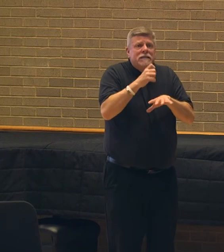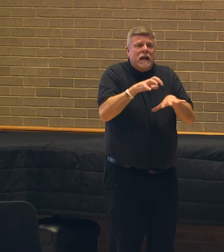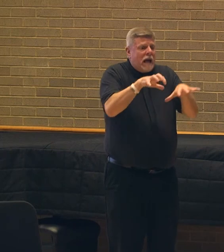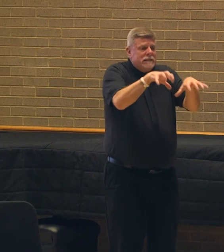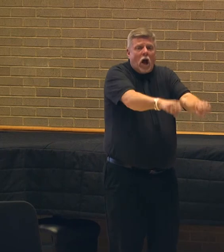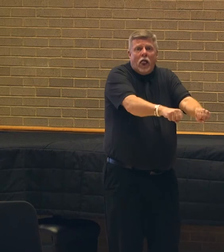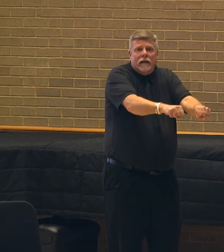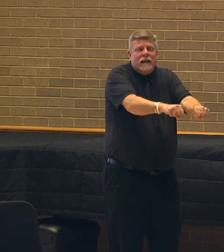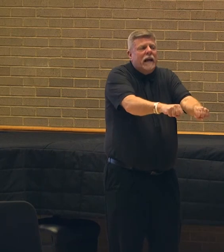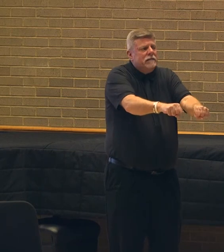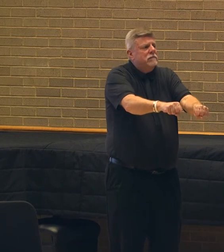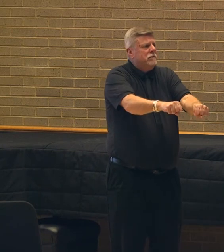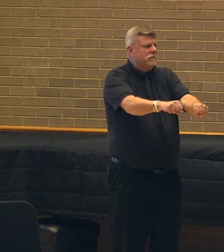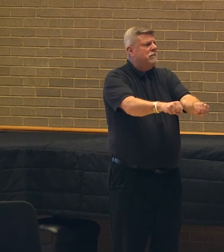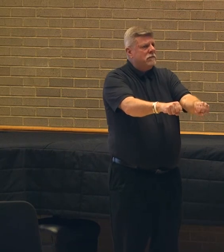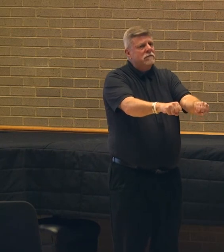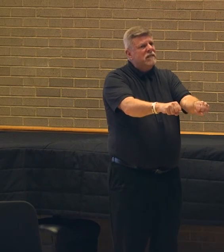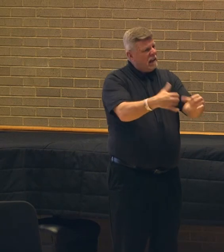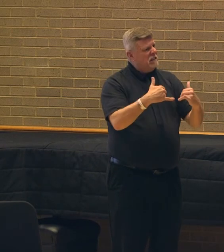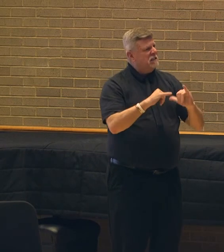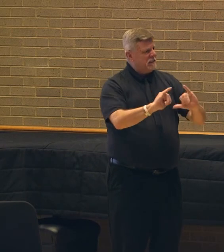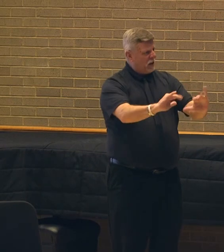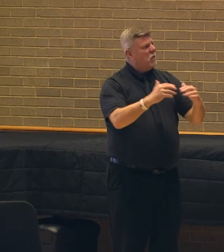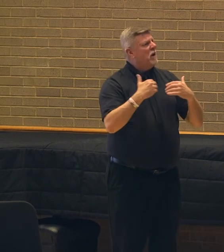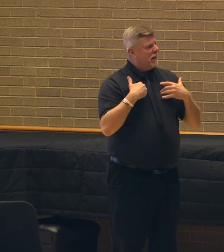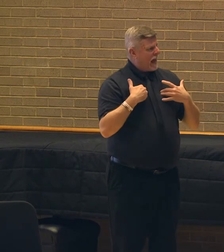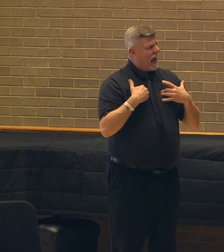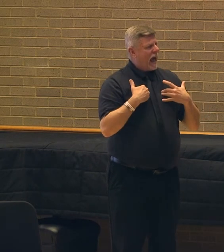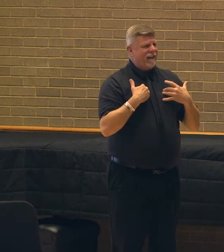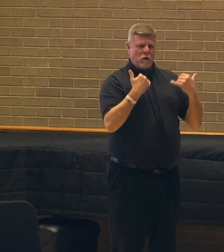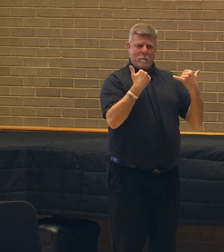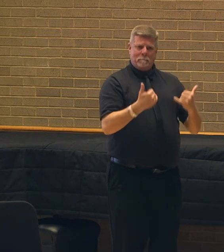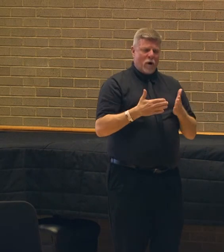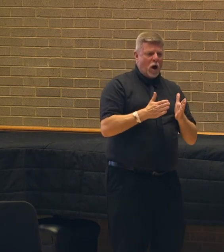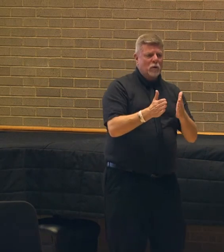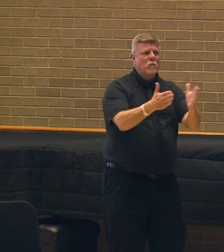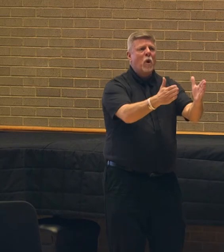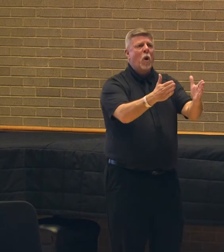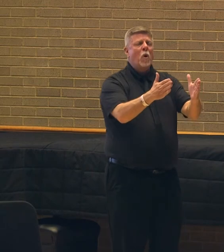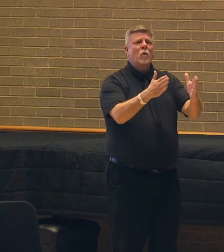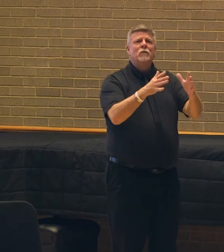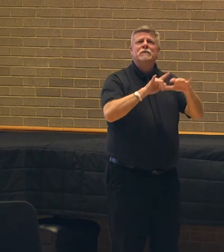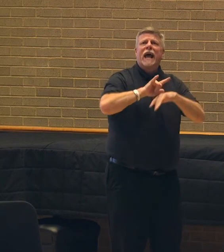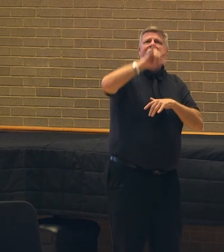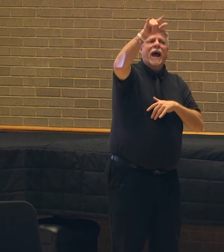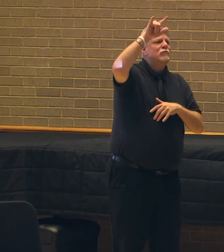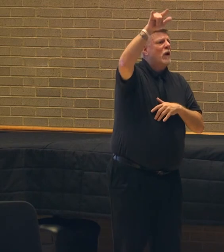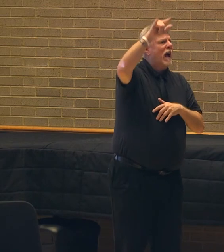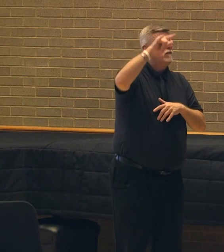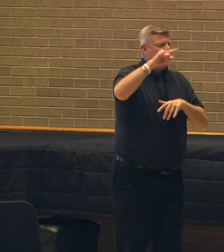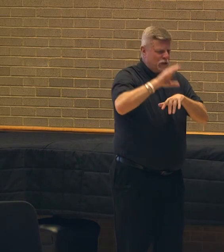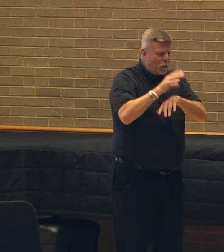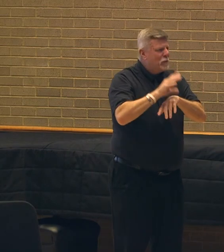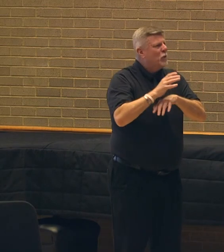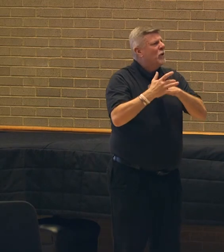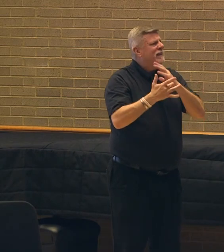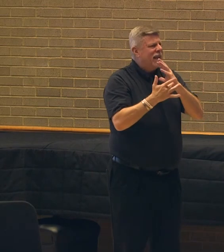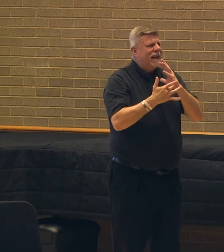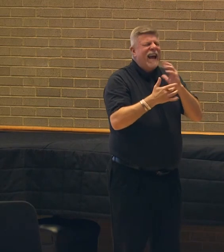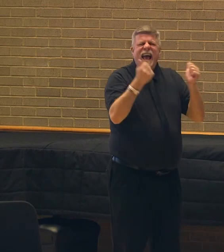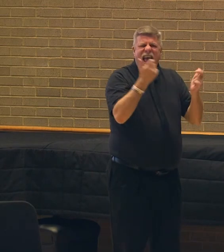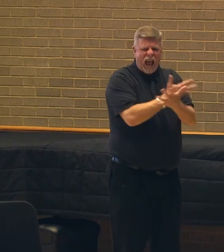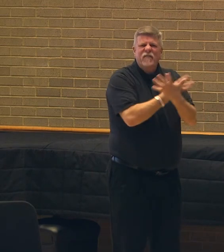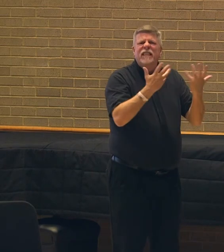through one means or another, modern roads, air travel, computers, technology. It would have all